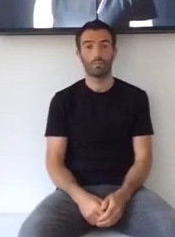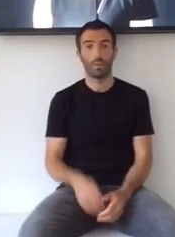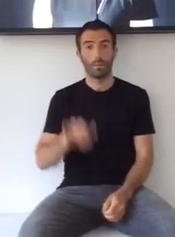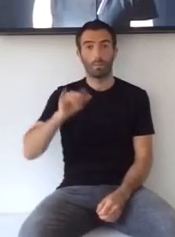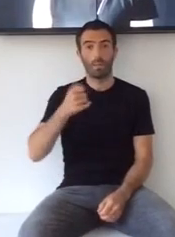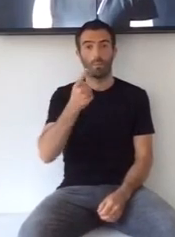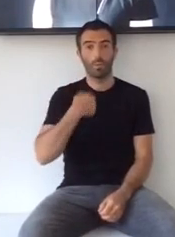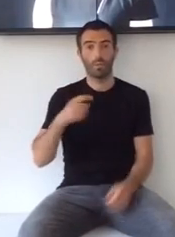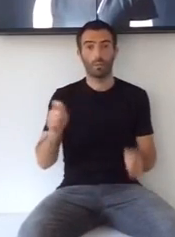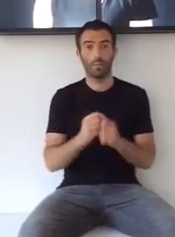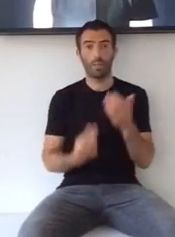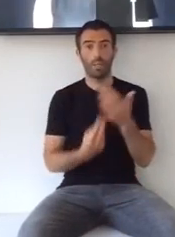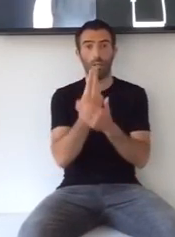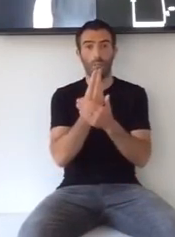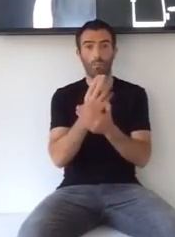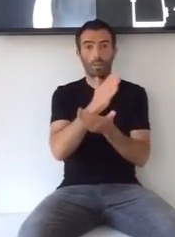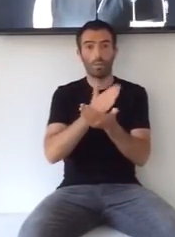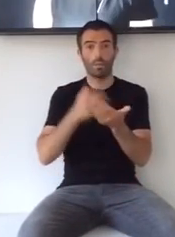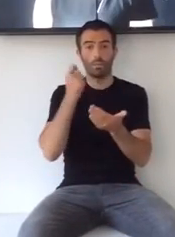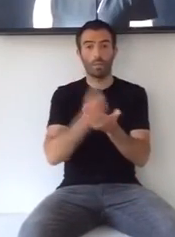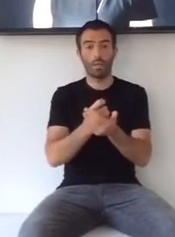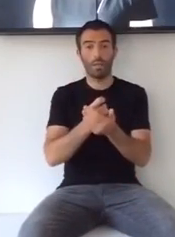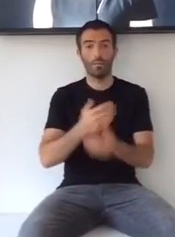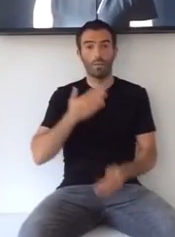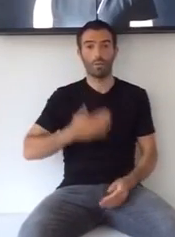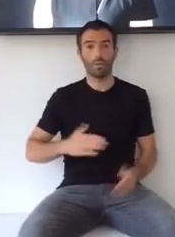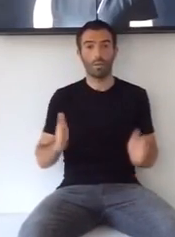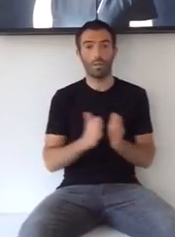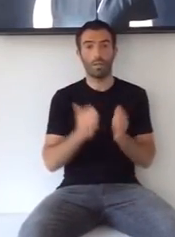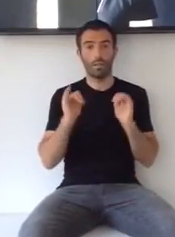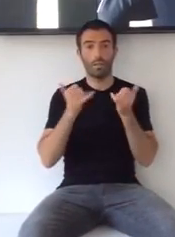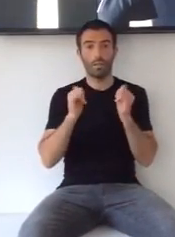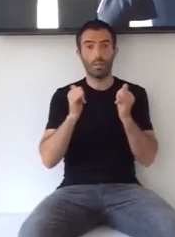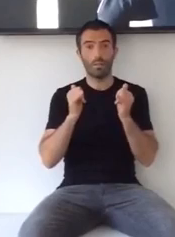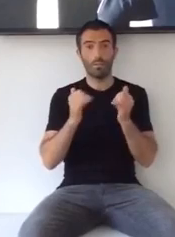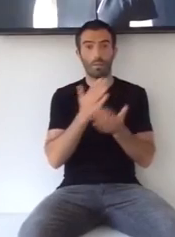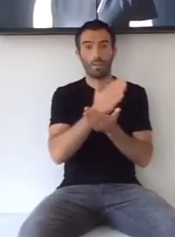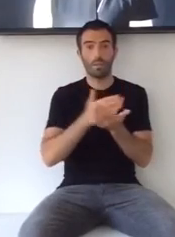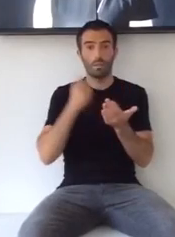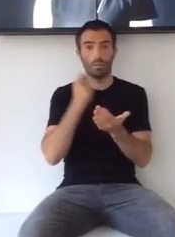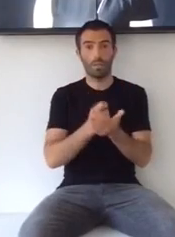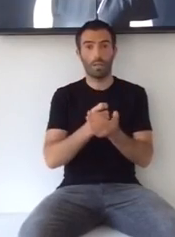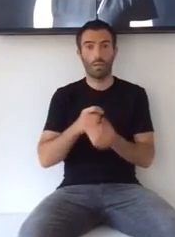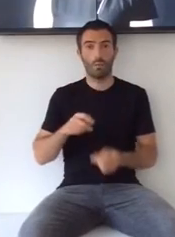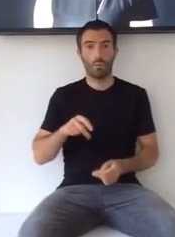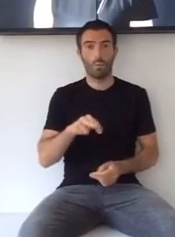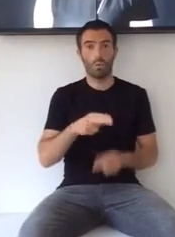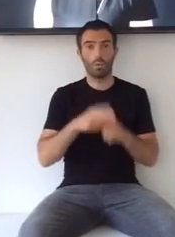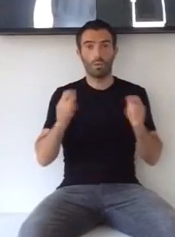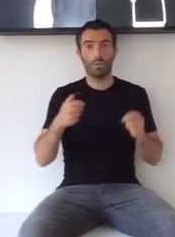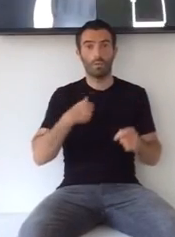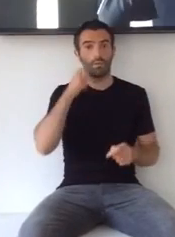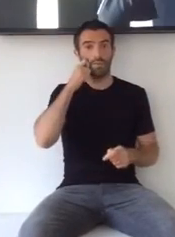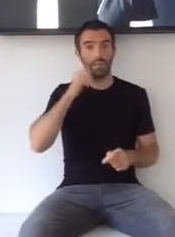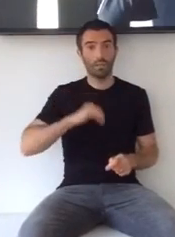Maybe we can meet up, sometimes Just a little knees up, sometimes Walk until I feed her,